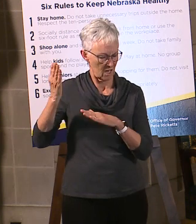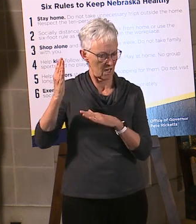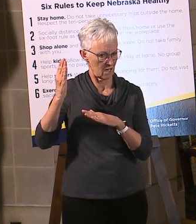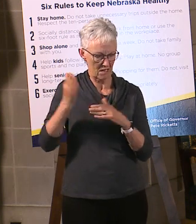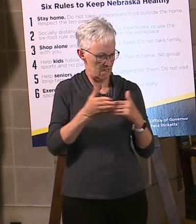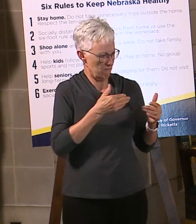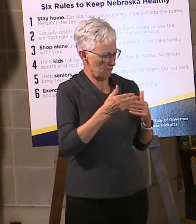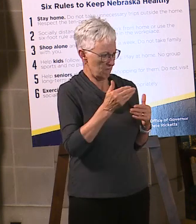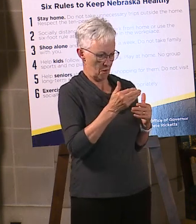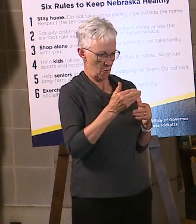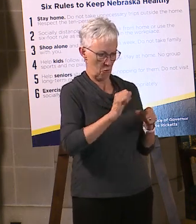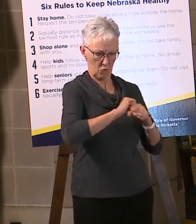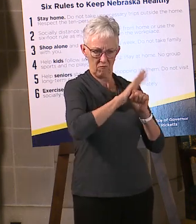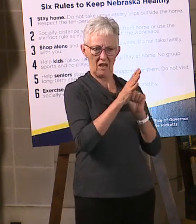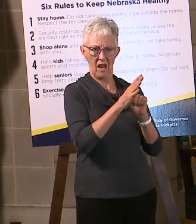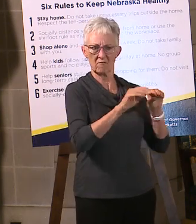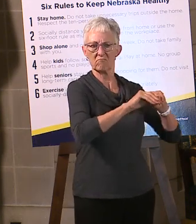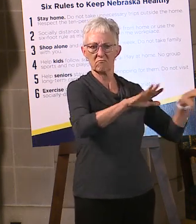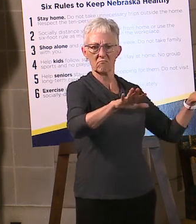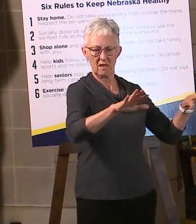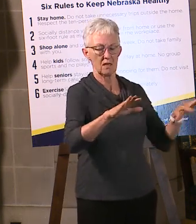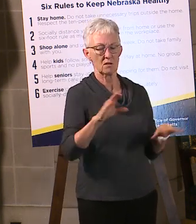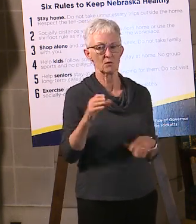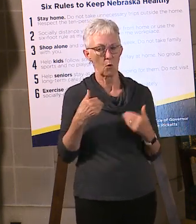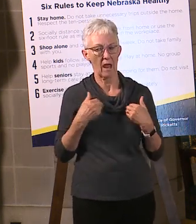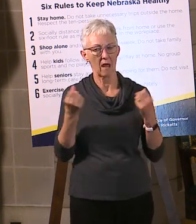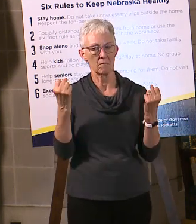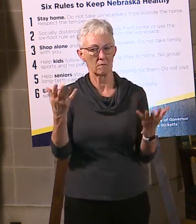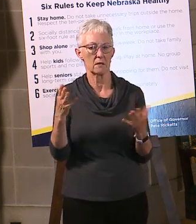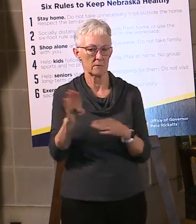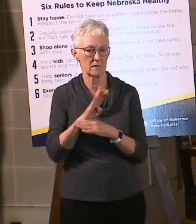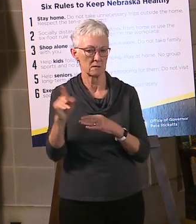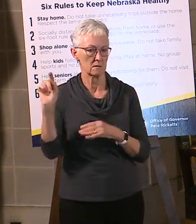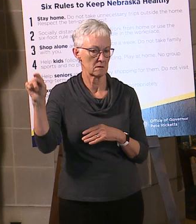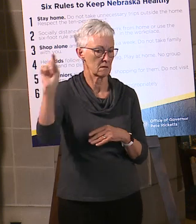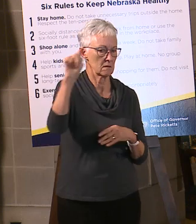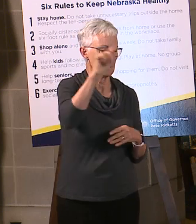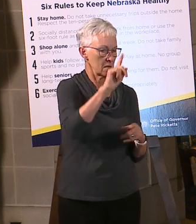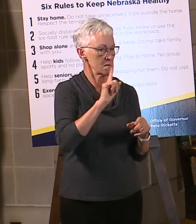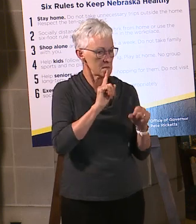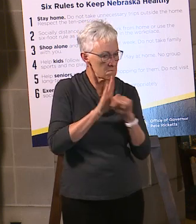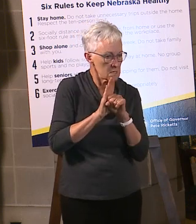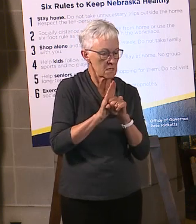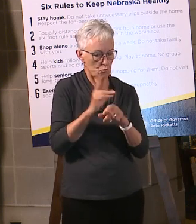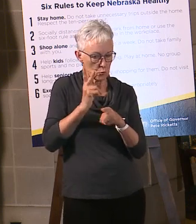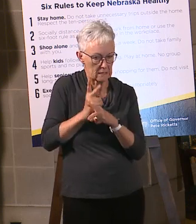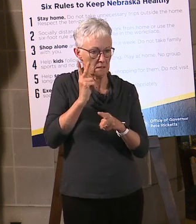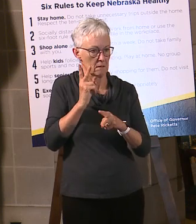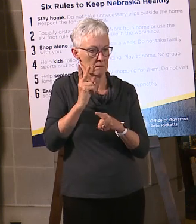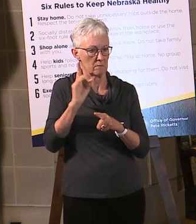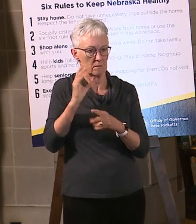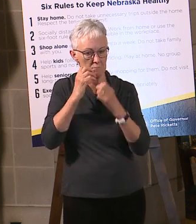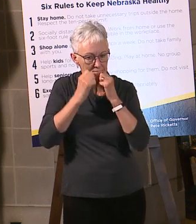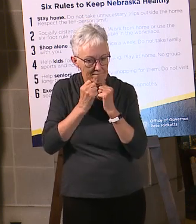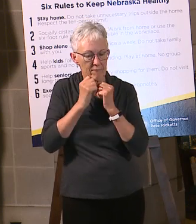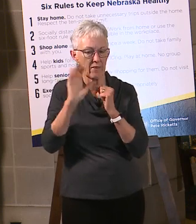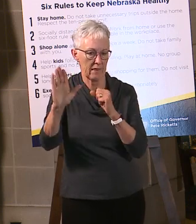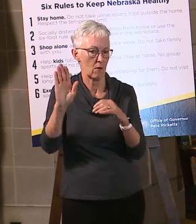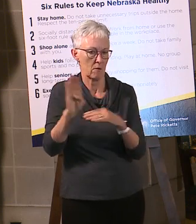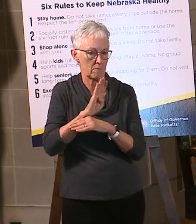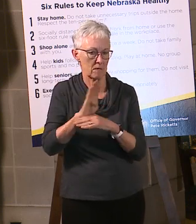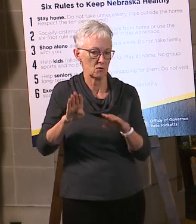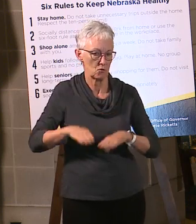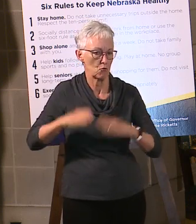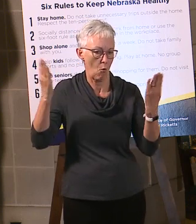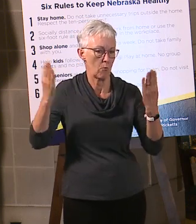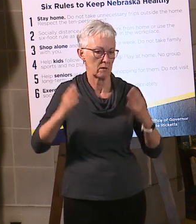are out there and committed to trying to keep things going. And so you can see that in in some of the report information that's there.